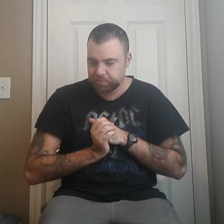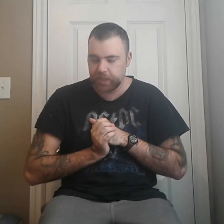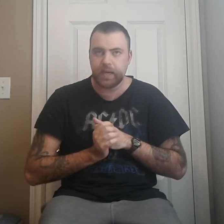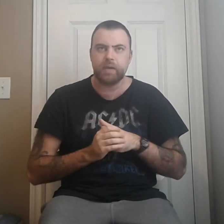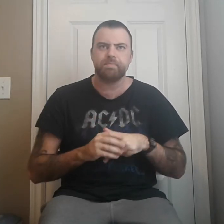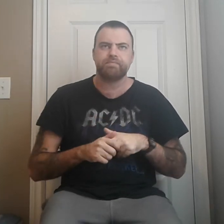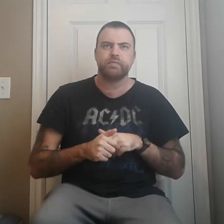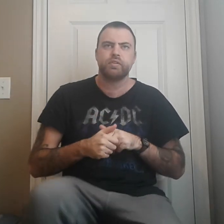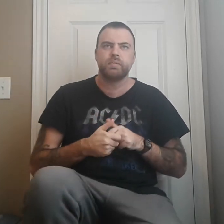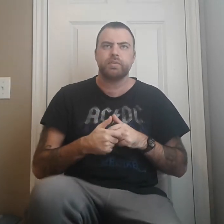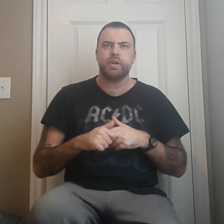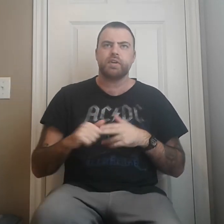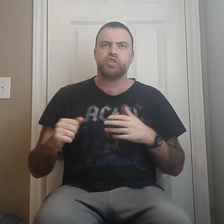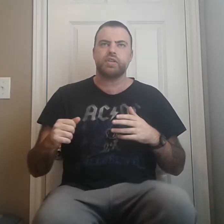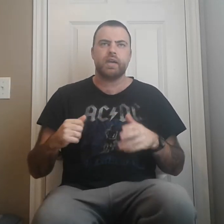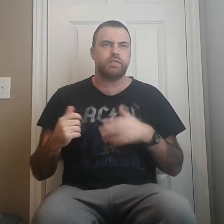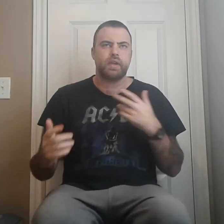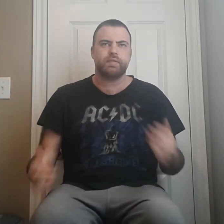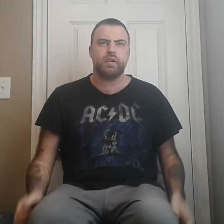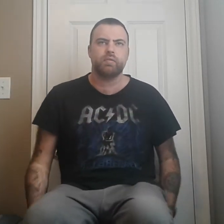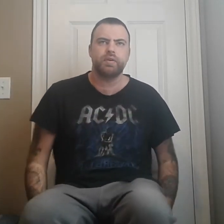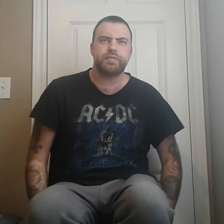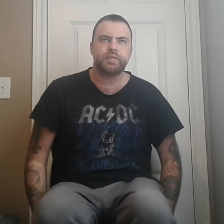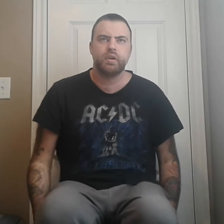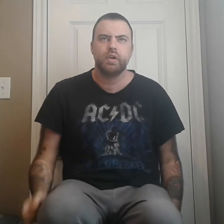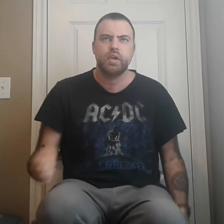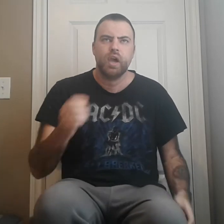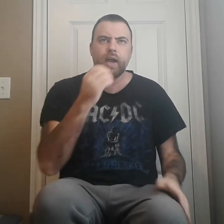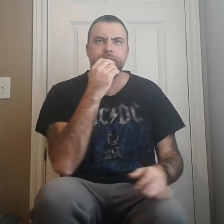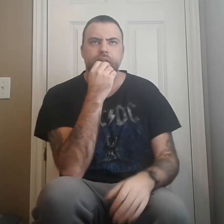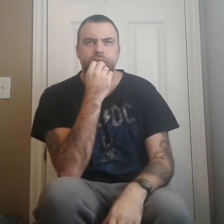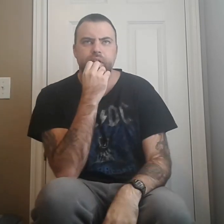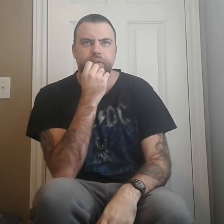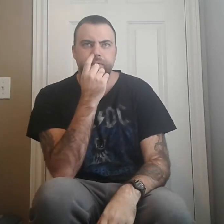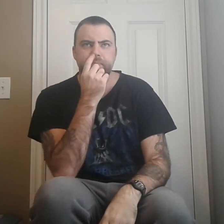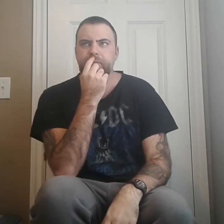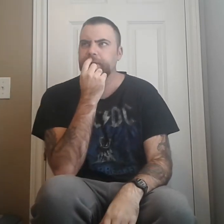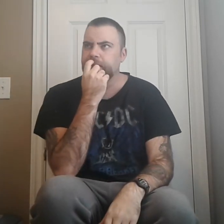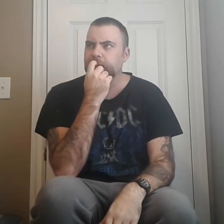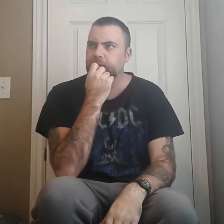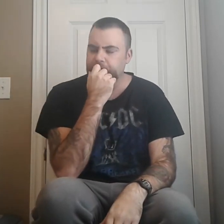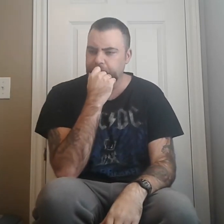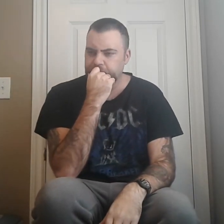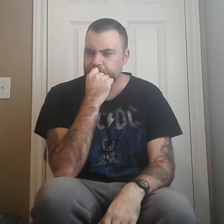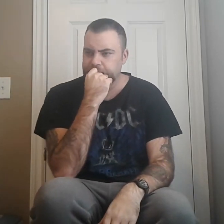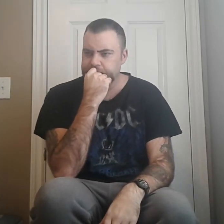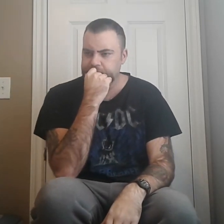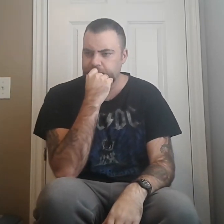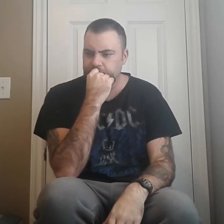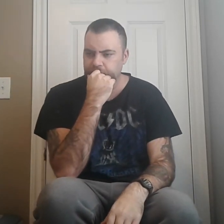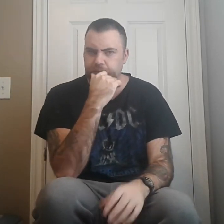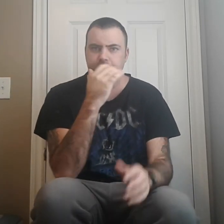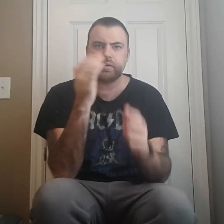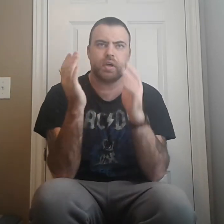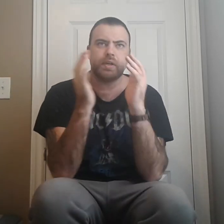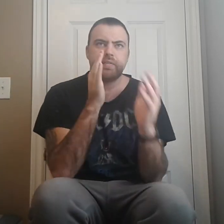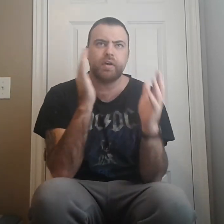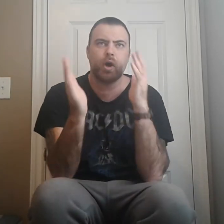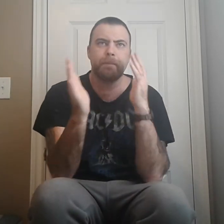but, um, pretty much that, that there was, I found, you know, this movie here, if you're really scared of those kind of zombie